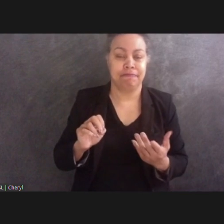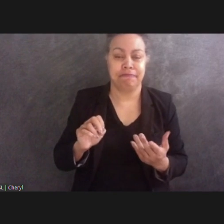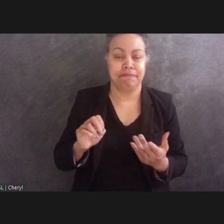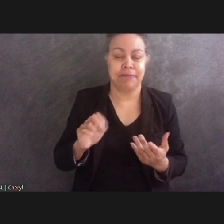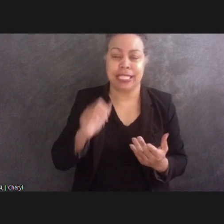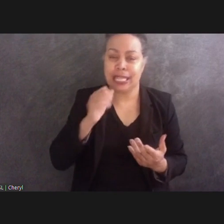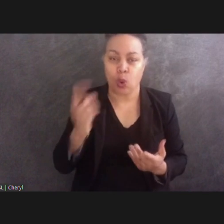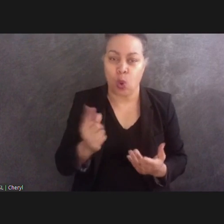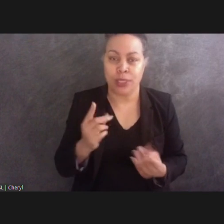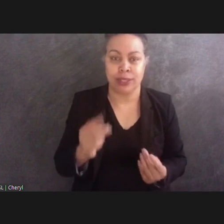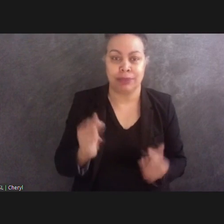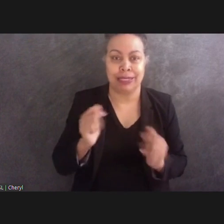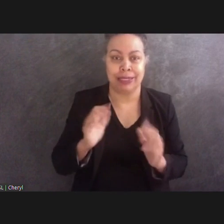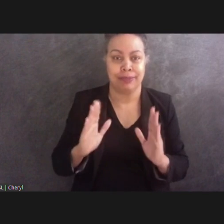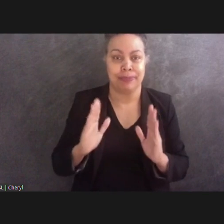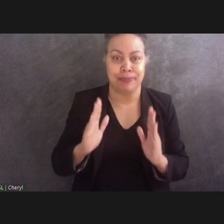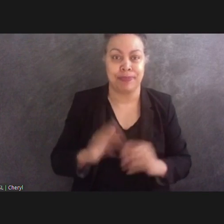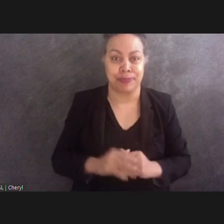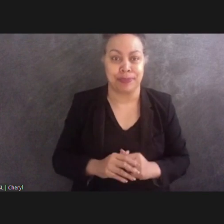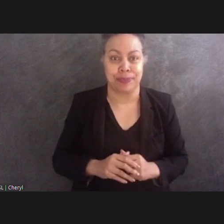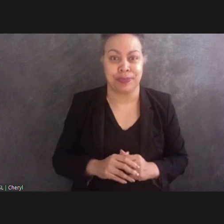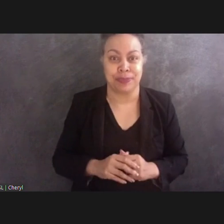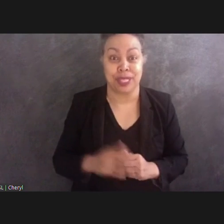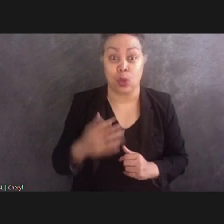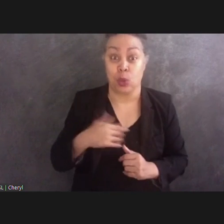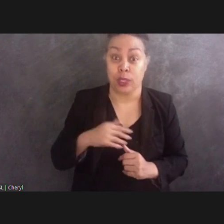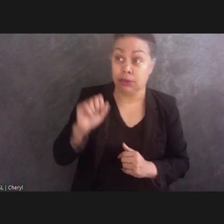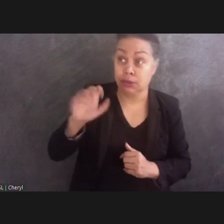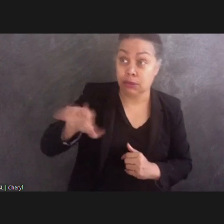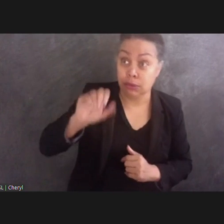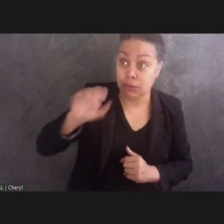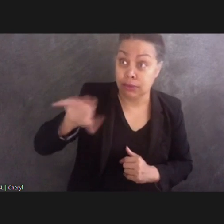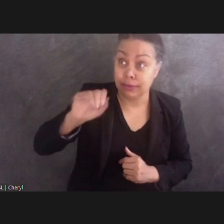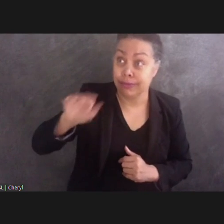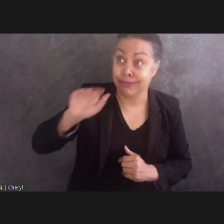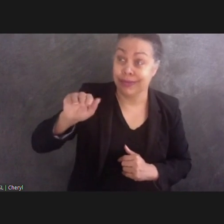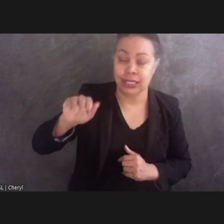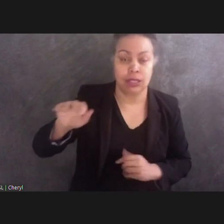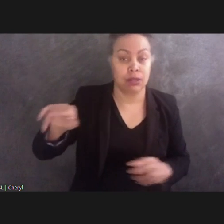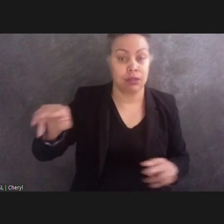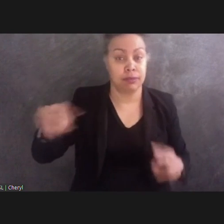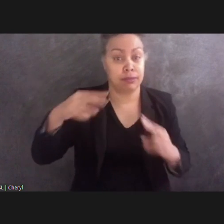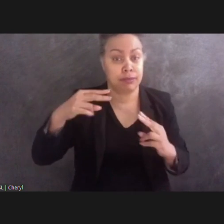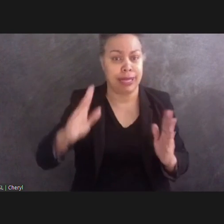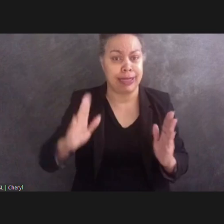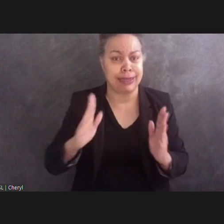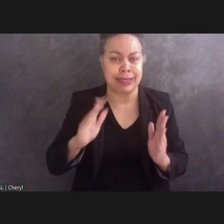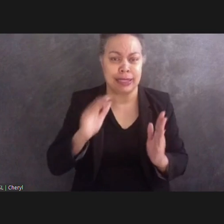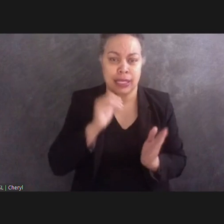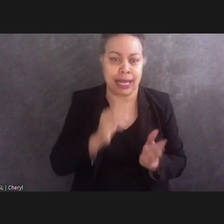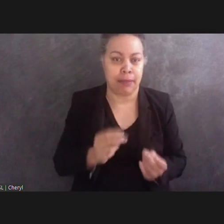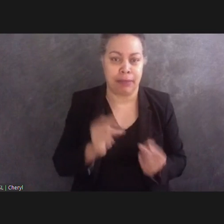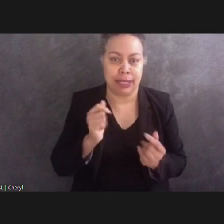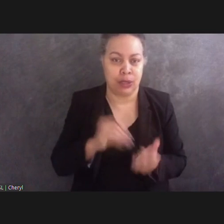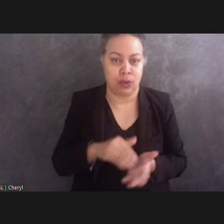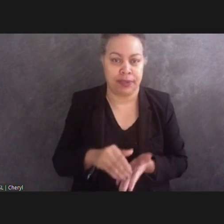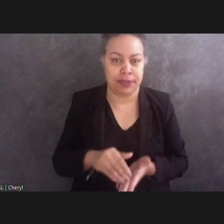Even though it's put out there, it's not immediately listened to. So we need to make sure that we're protecting